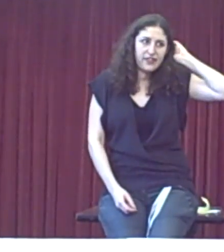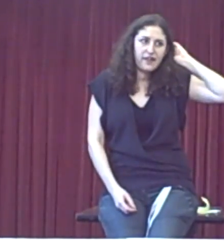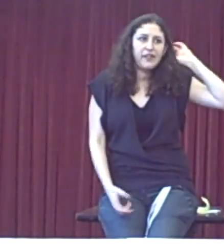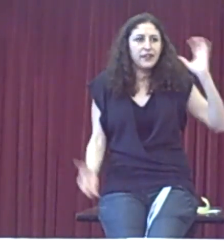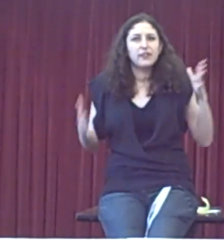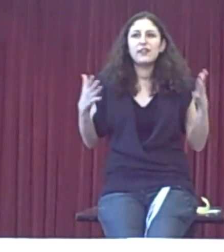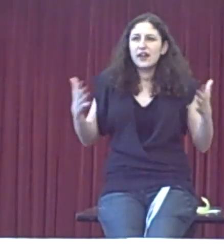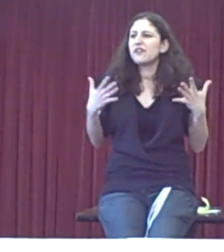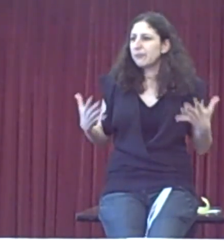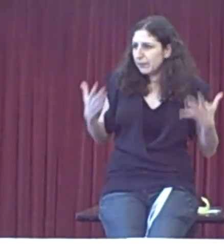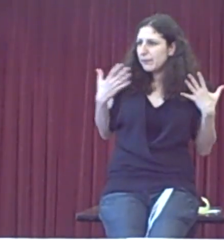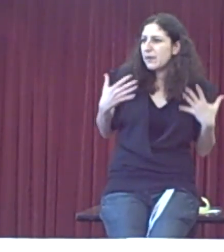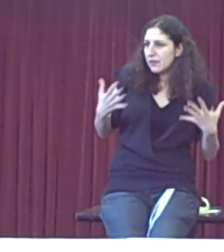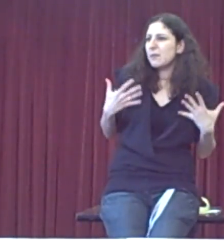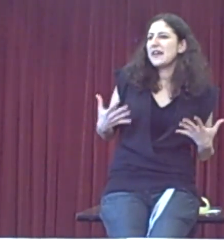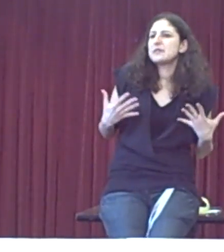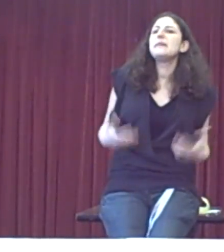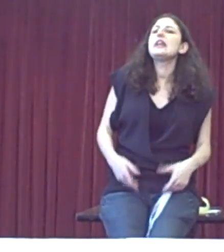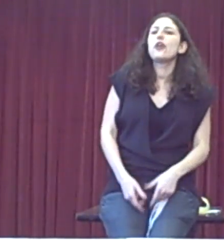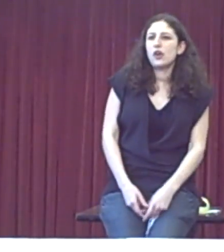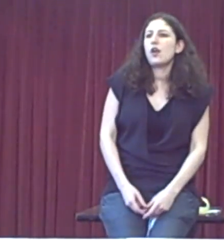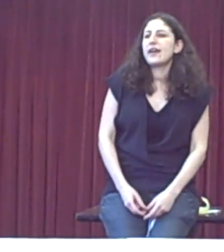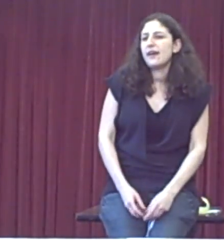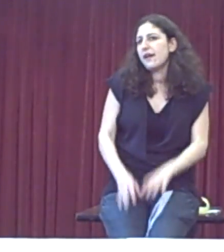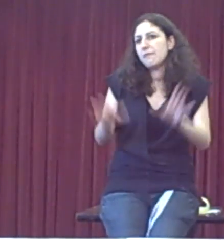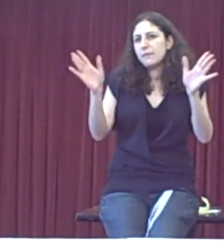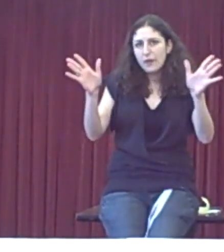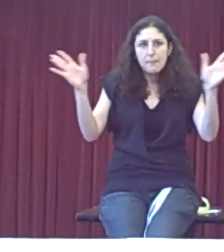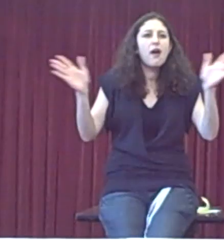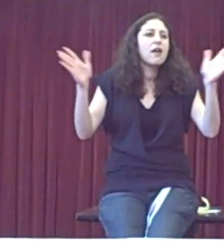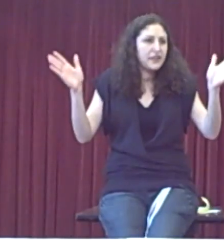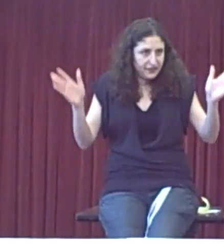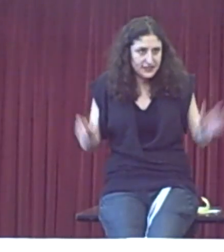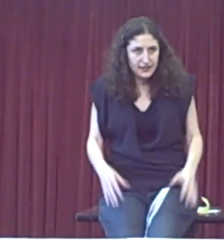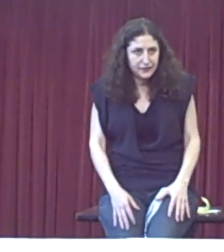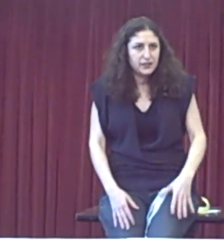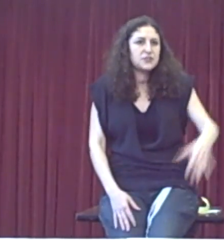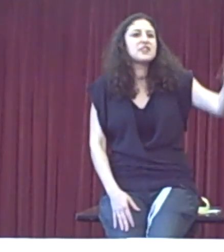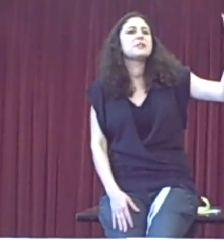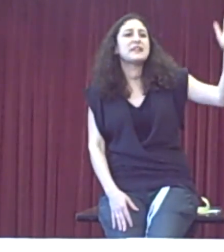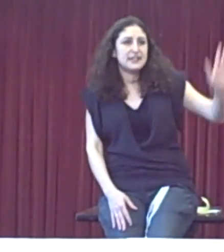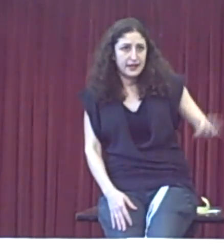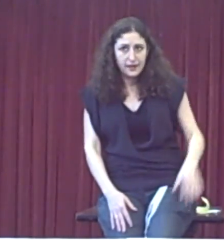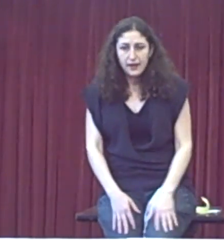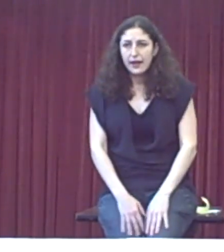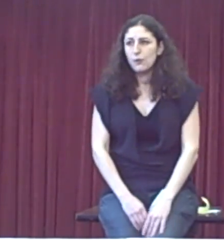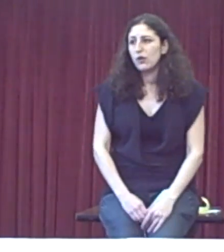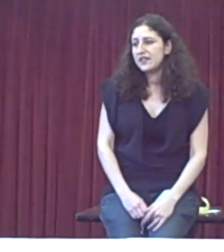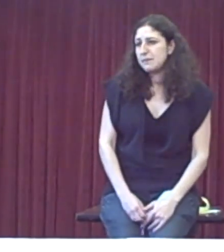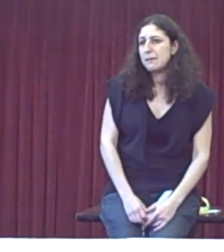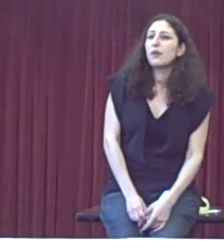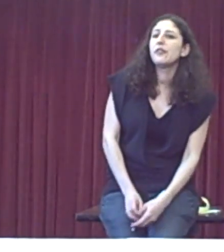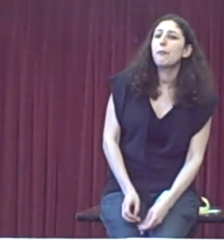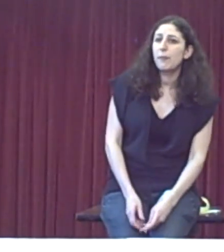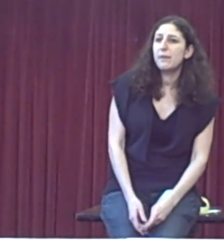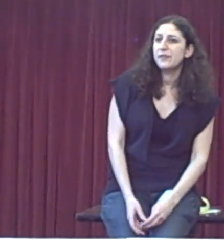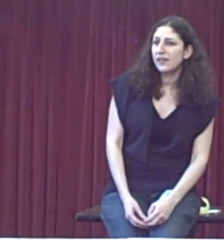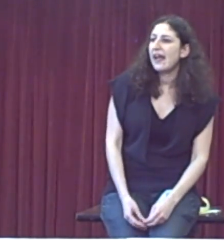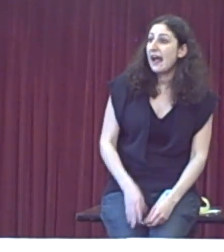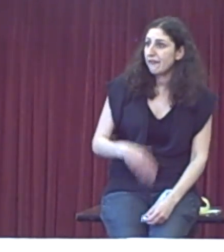that kind of makes me look like I'm heartless in that sense because I'm just dismissing all of these people and the problems that they have